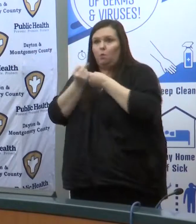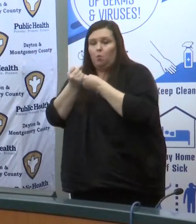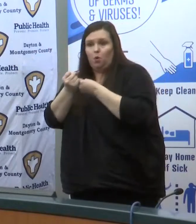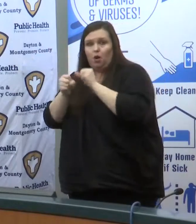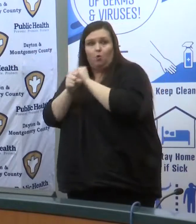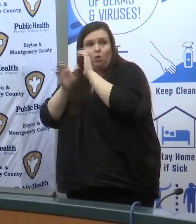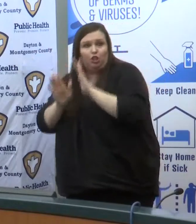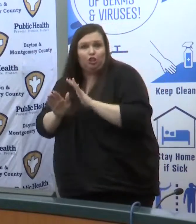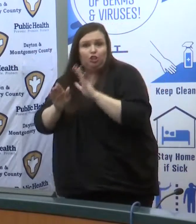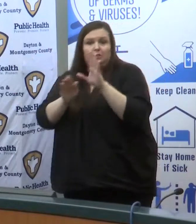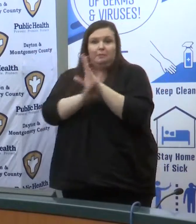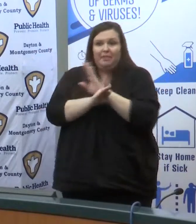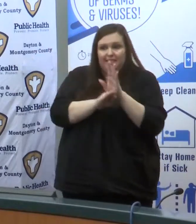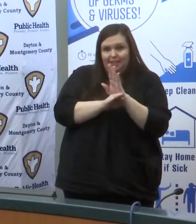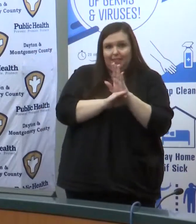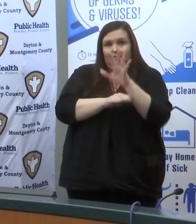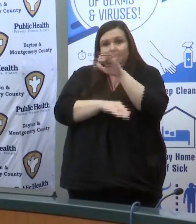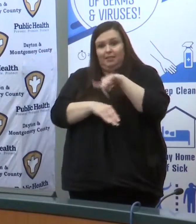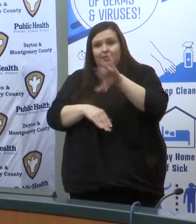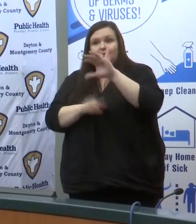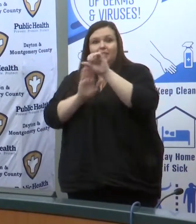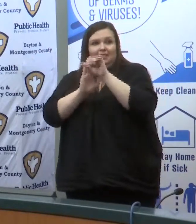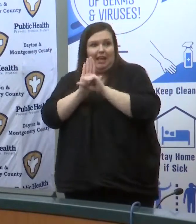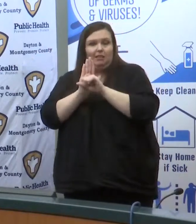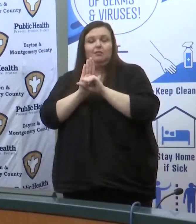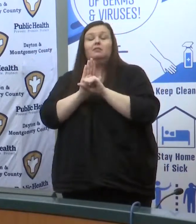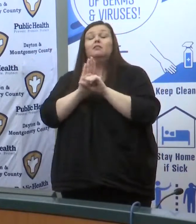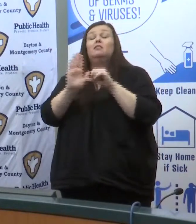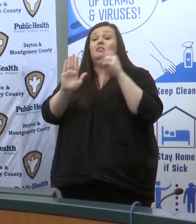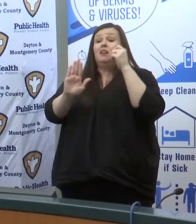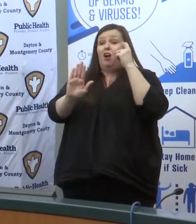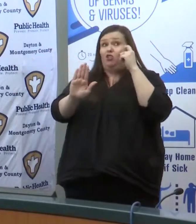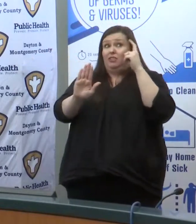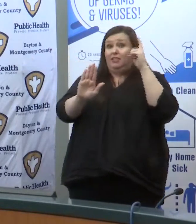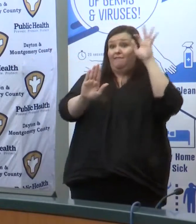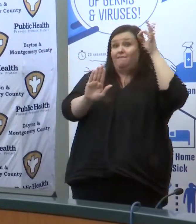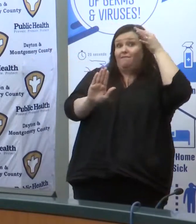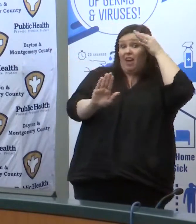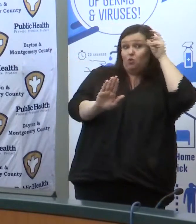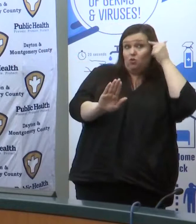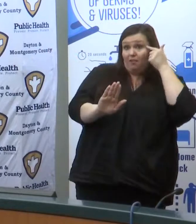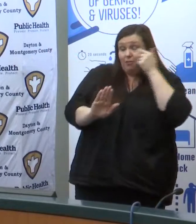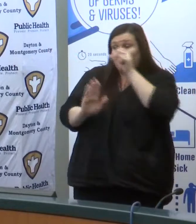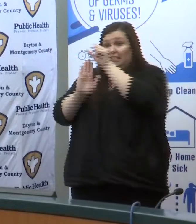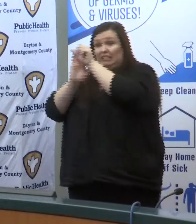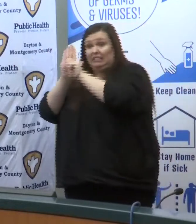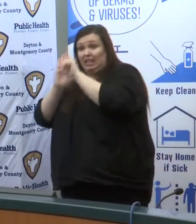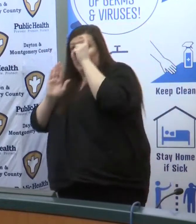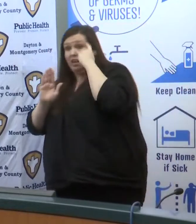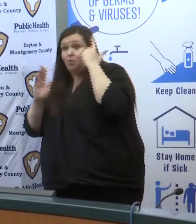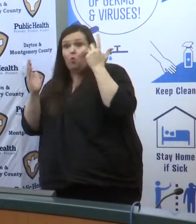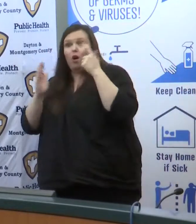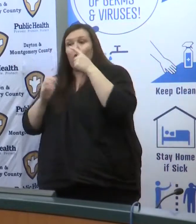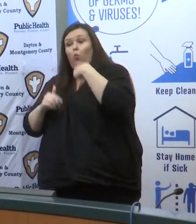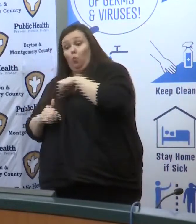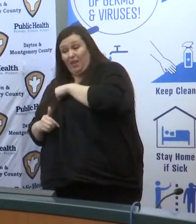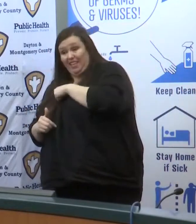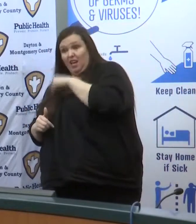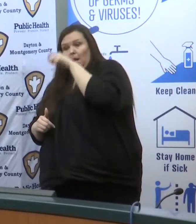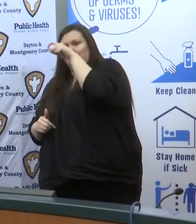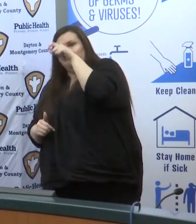but the one difference everyone has to understand between the feds and the state is we have to have a balanced budget